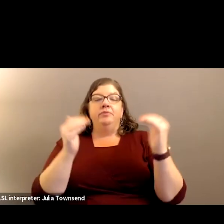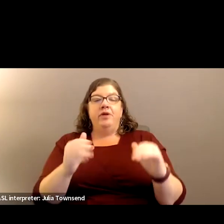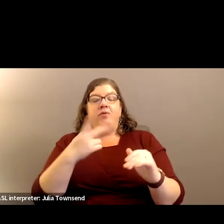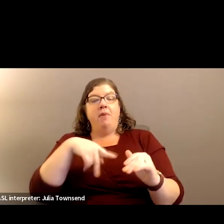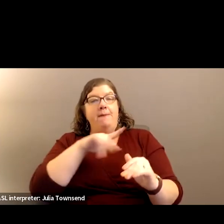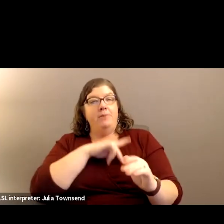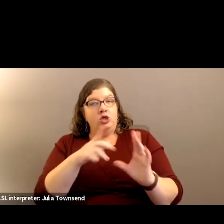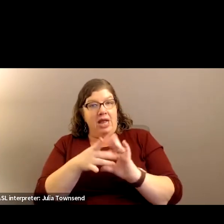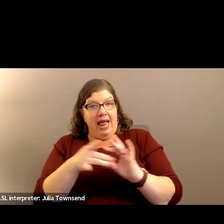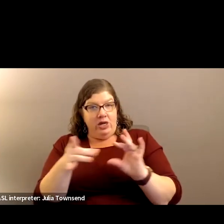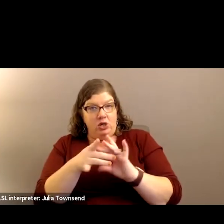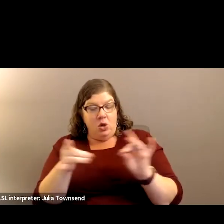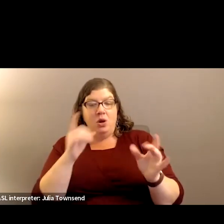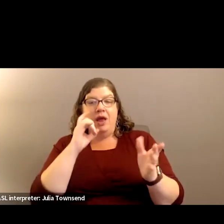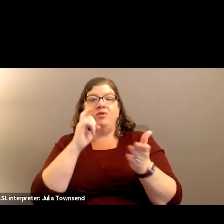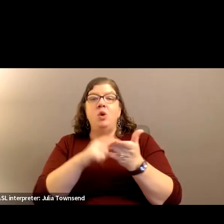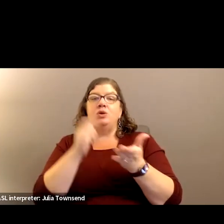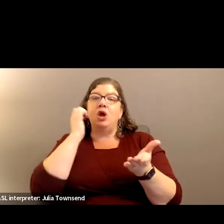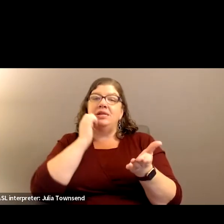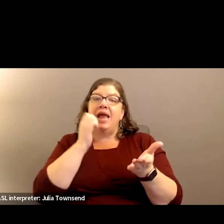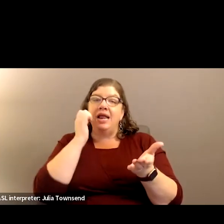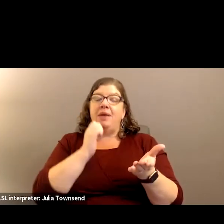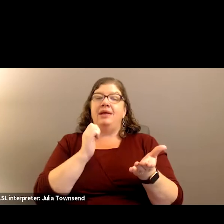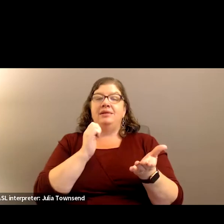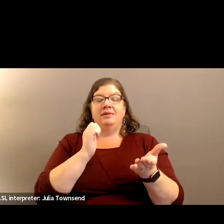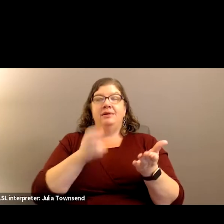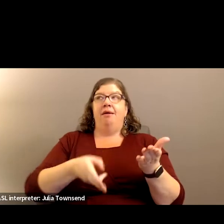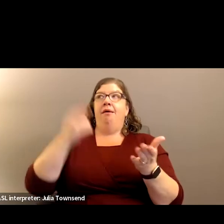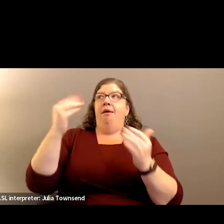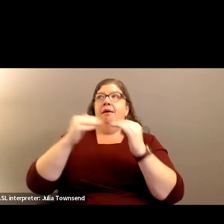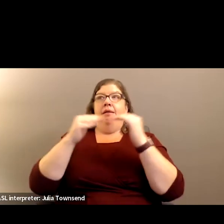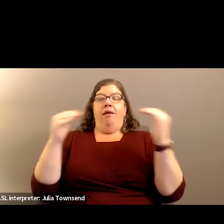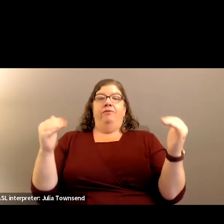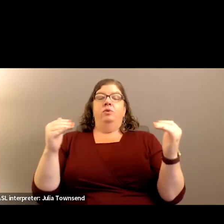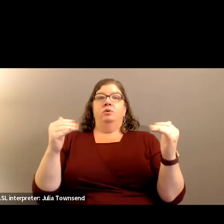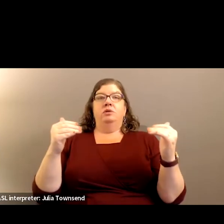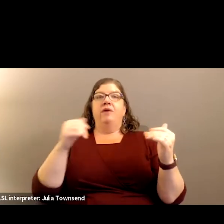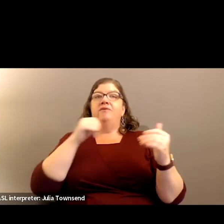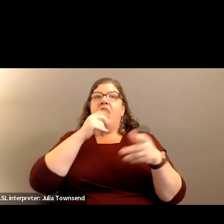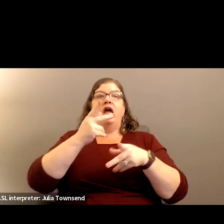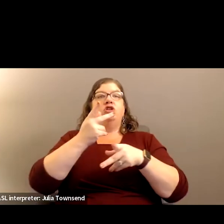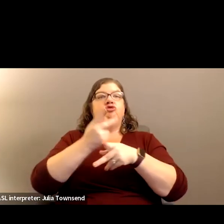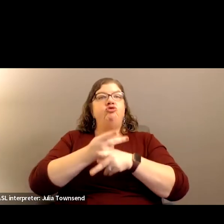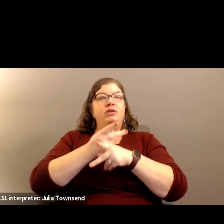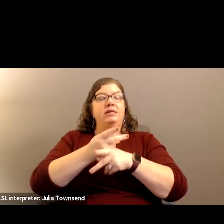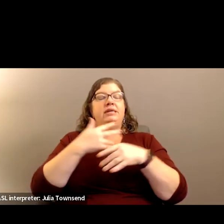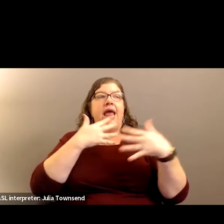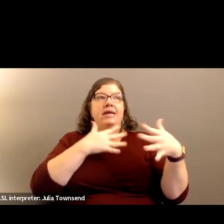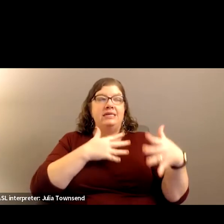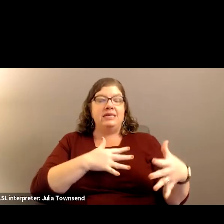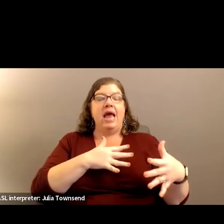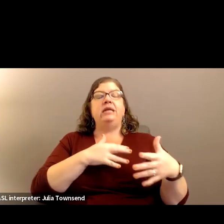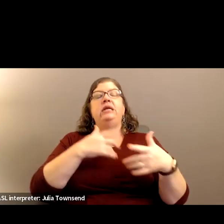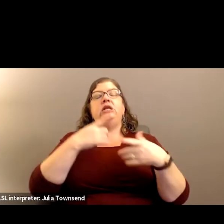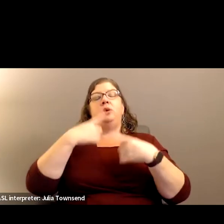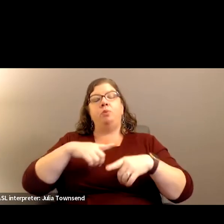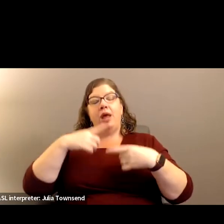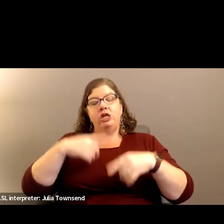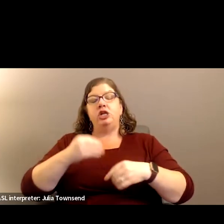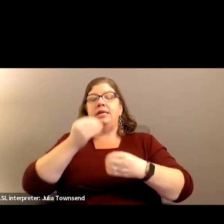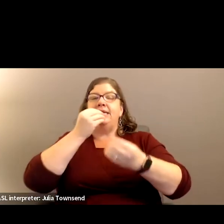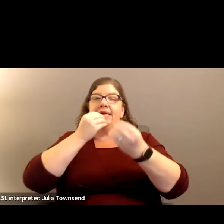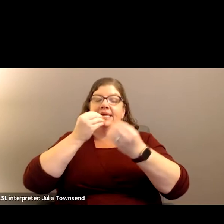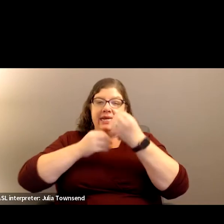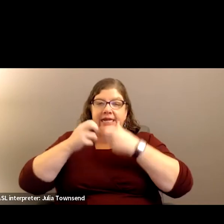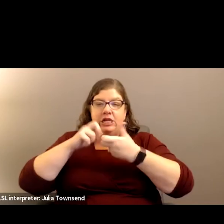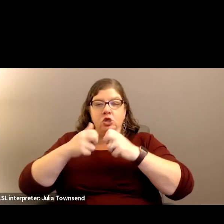personal anecdote, I've noticed on a daily basis high levels of untreated anxiety, depression, eating disorders, and various other